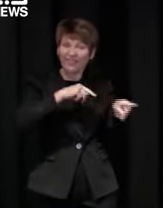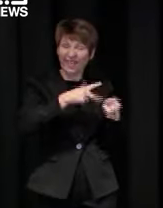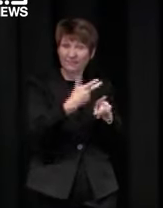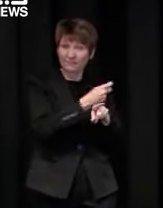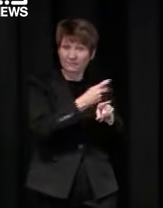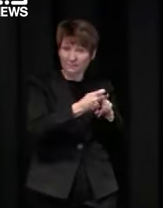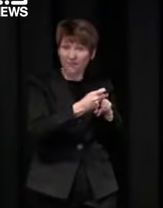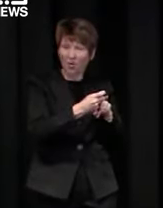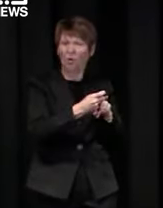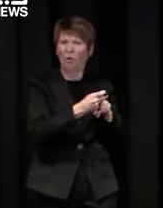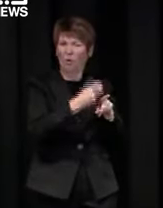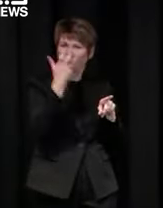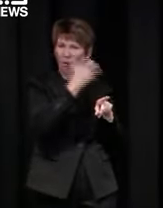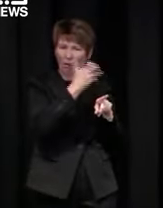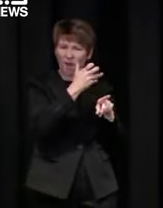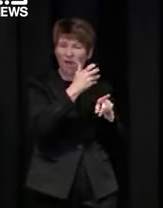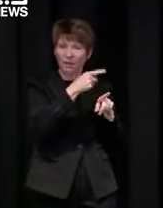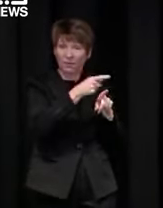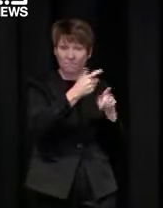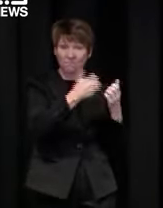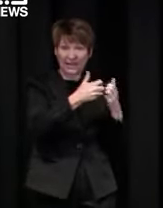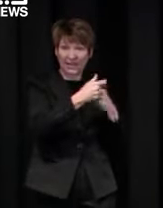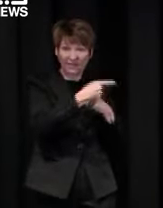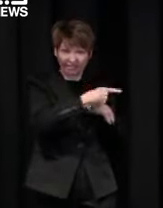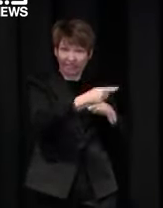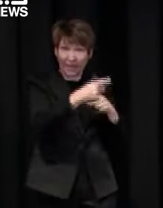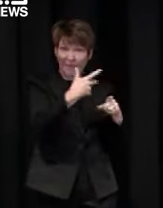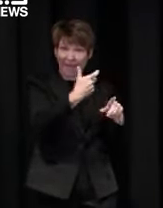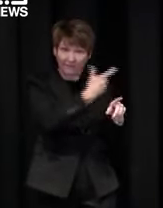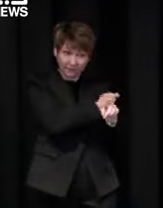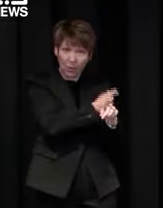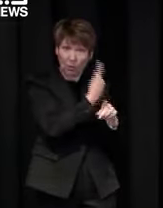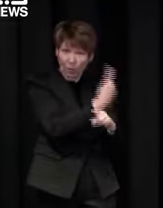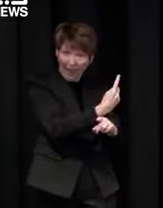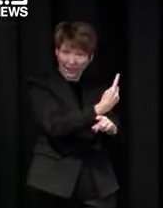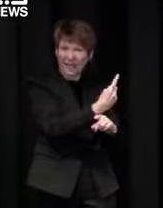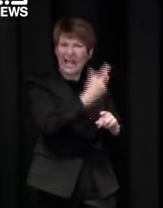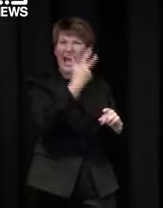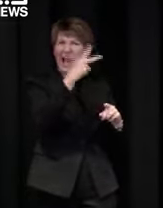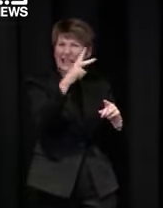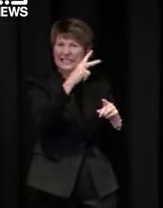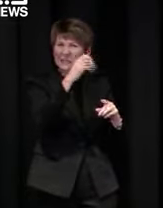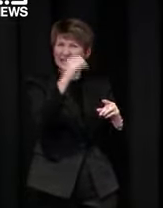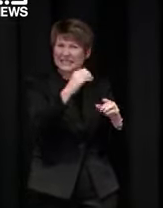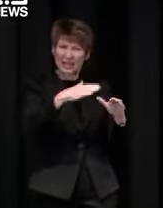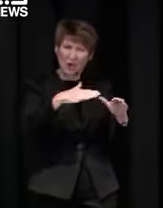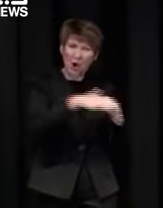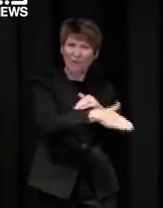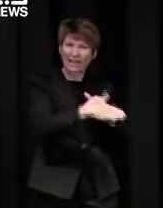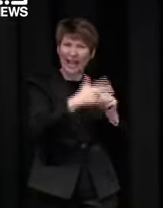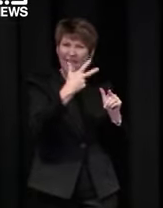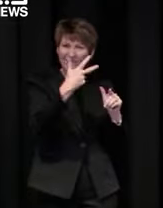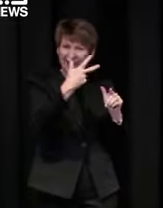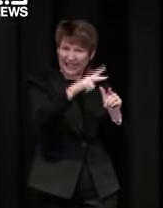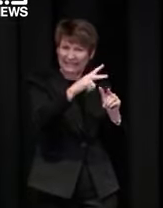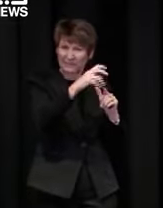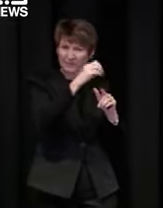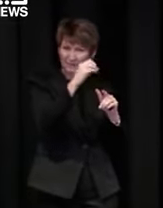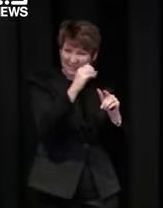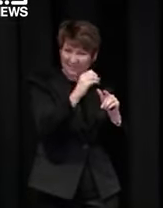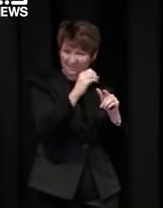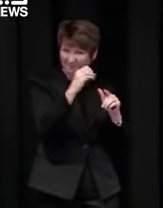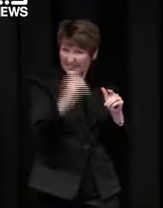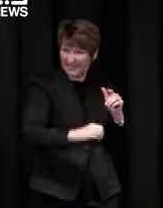single dose rate of 88% so very high vaccination numbers in Buloke and in Pyrenees which is around Beaufort and